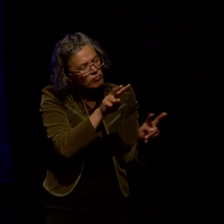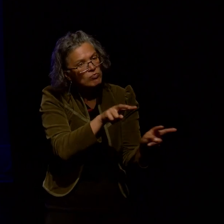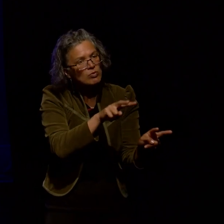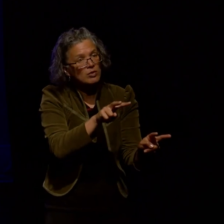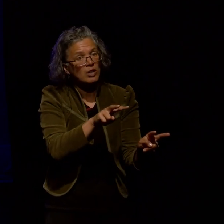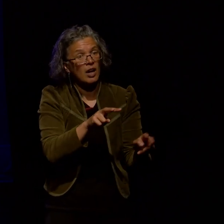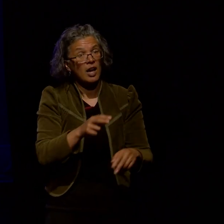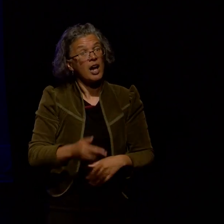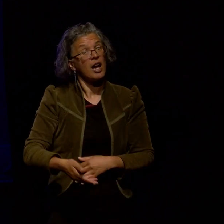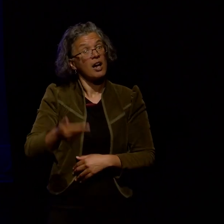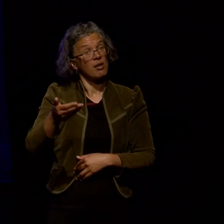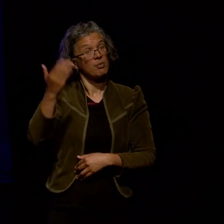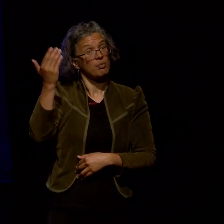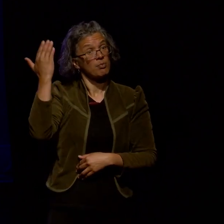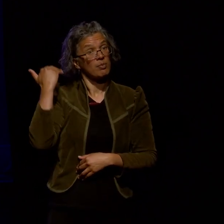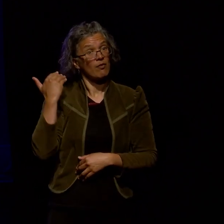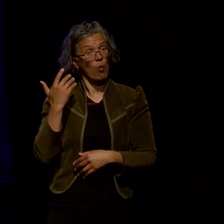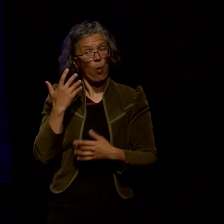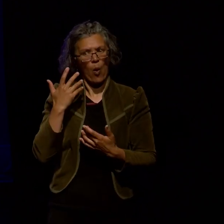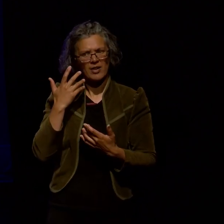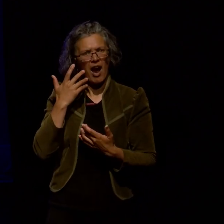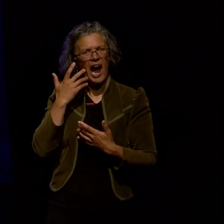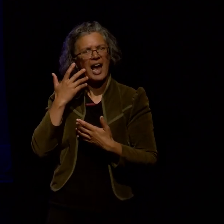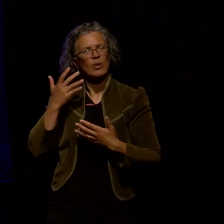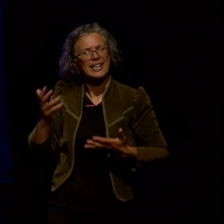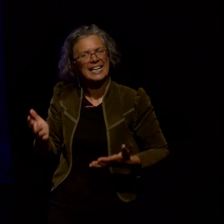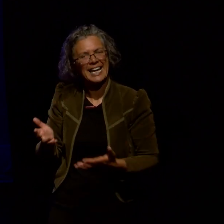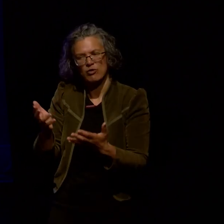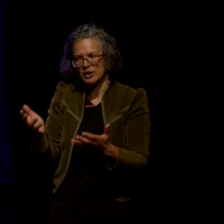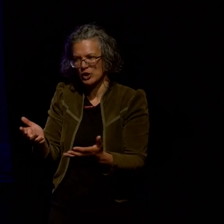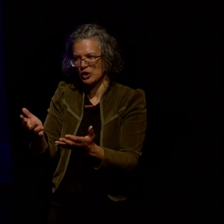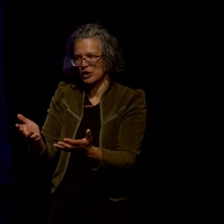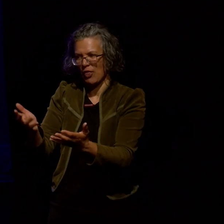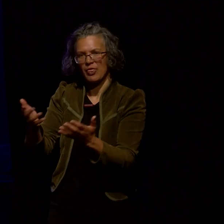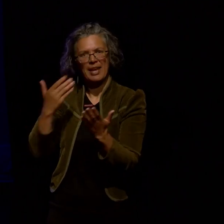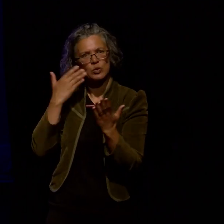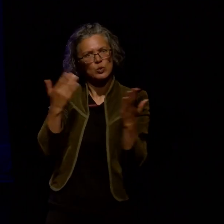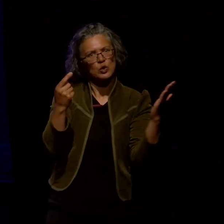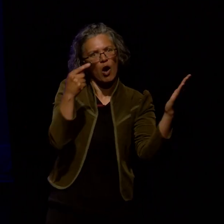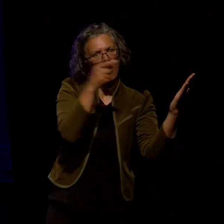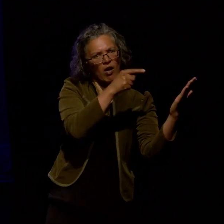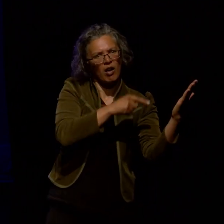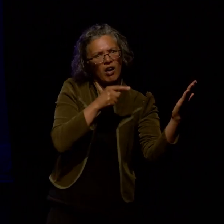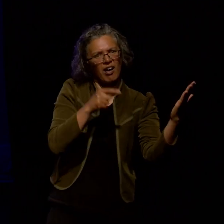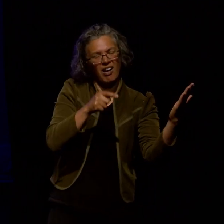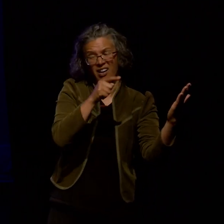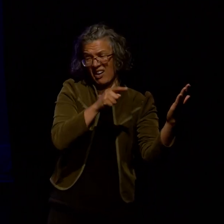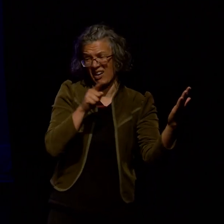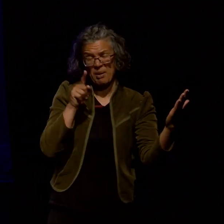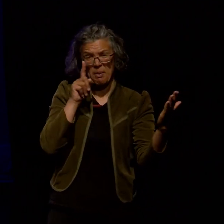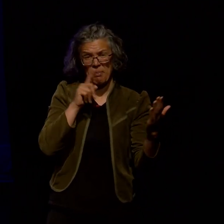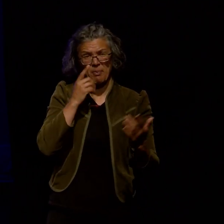used to encourage them to gesture when they're talking but this just proves unnecessary in almost every case people can't help themselves